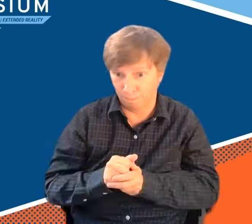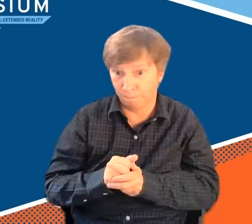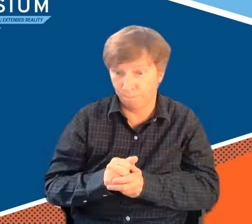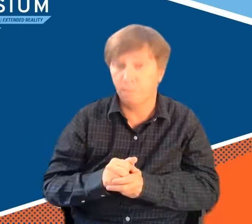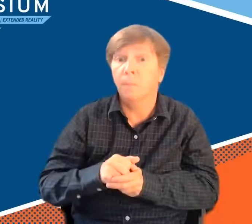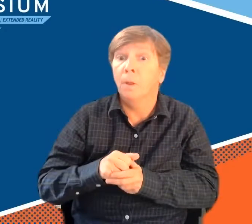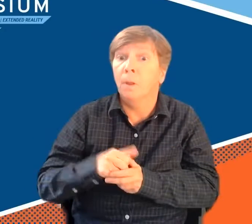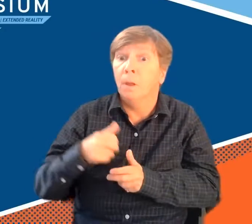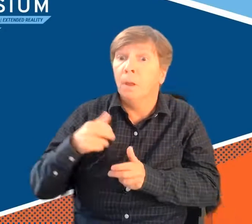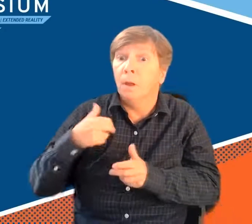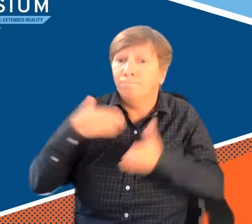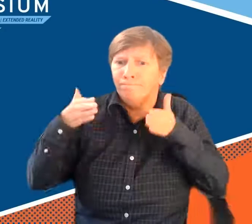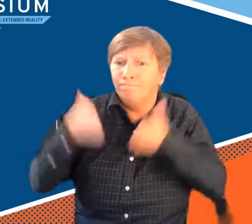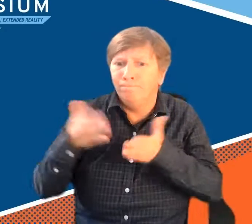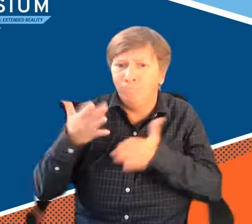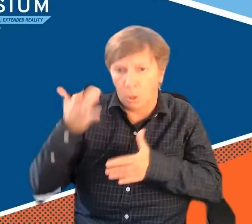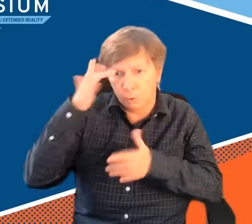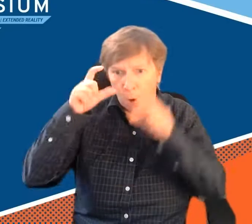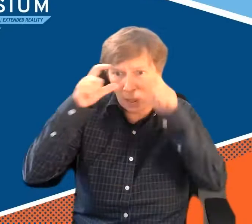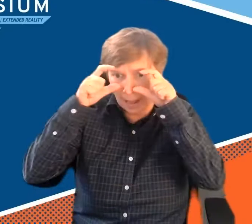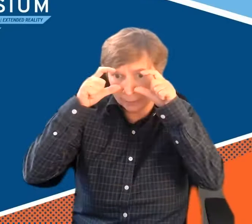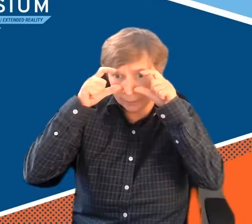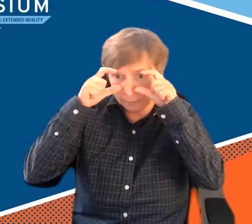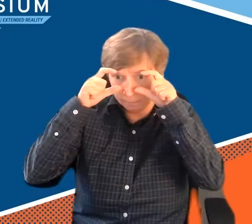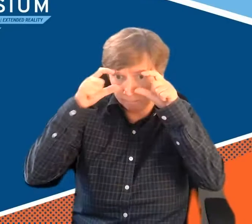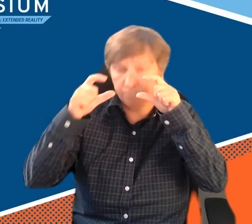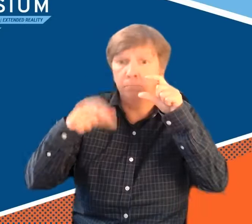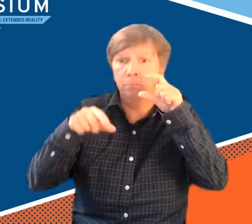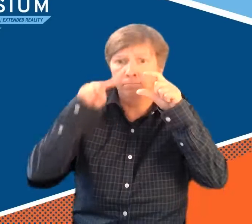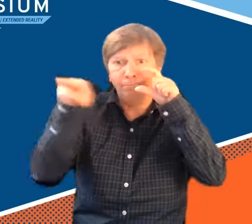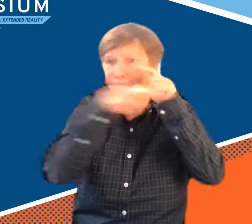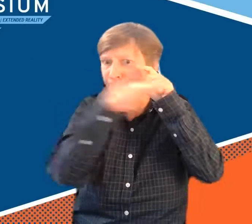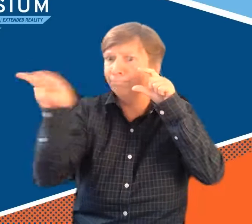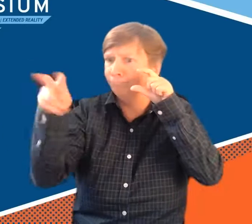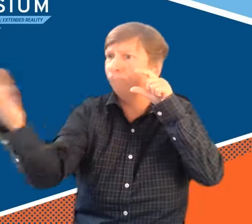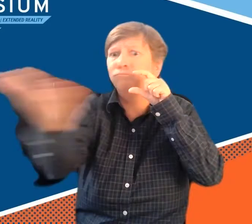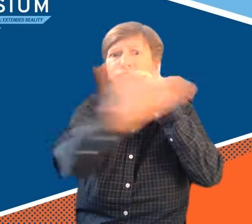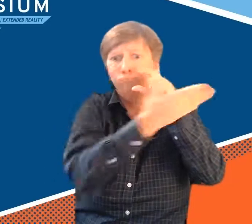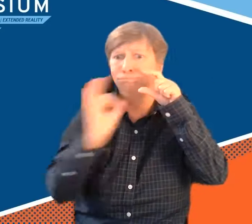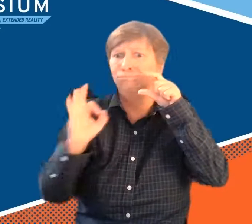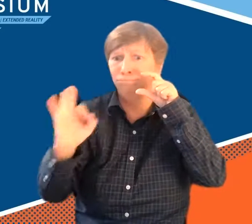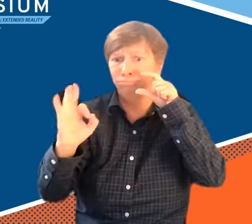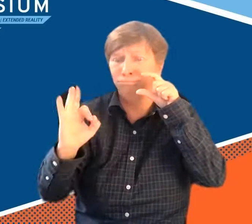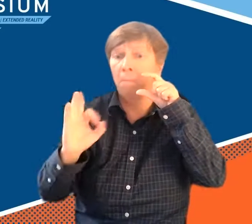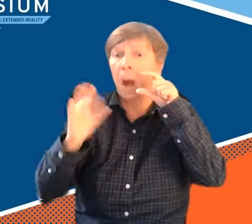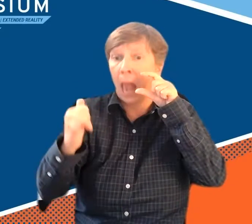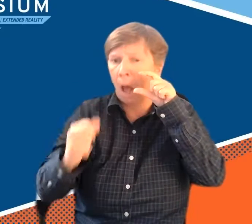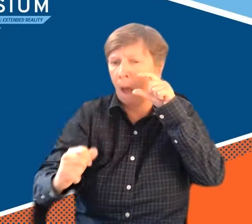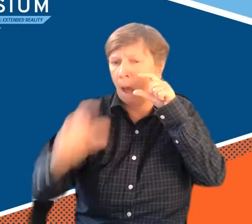We are housed within the Center of Culture and Language. We've been working with smart glasses and how to make the